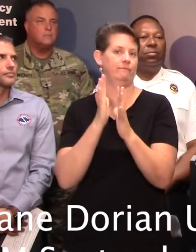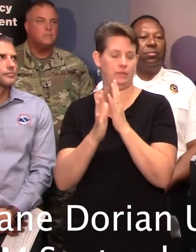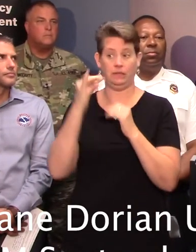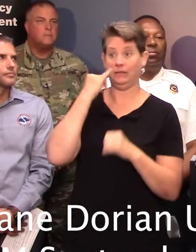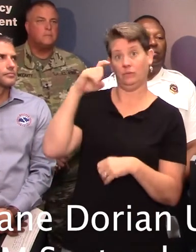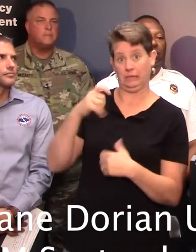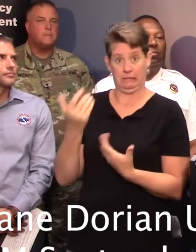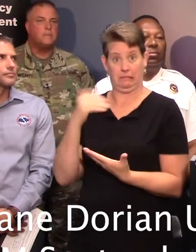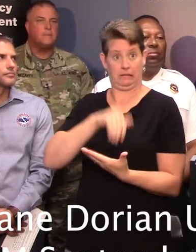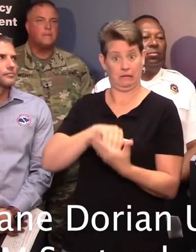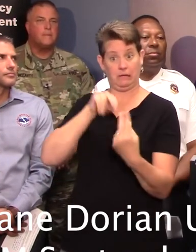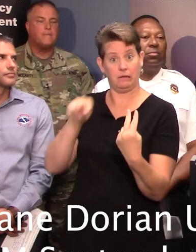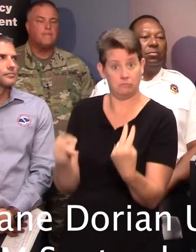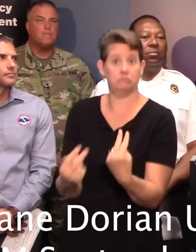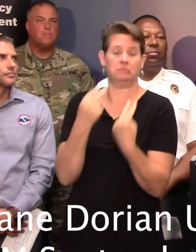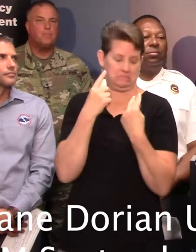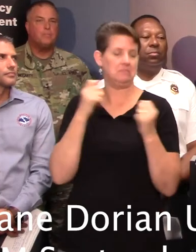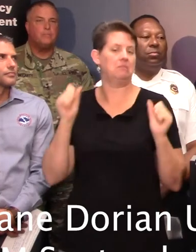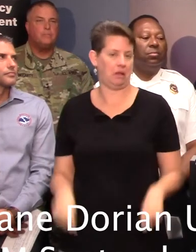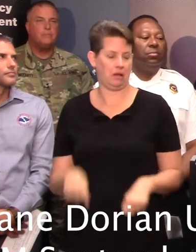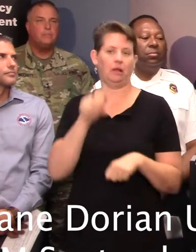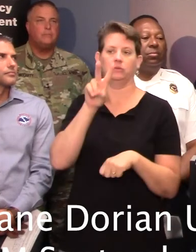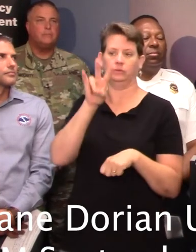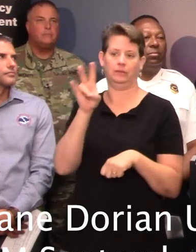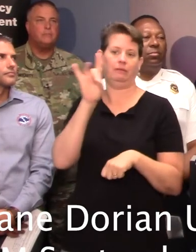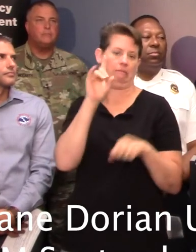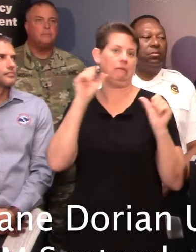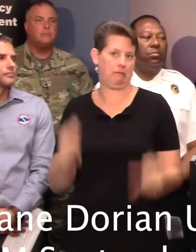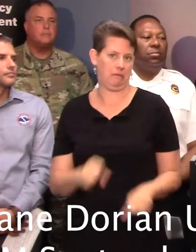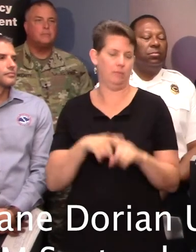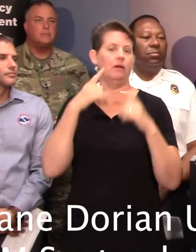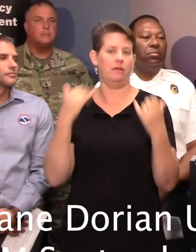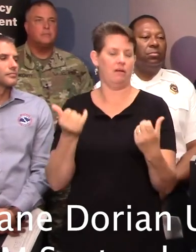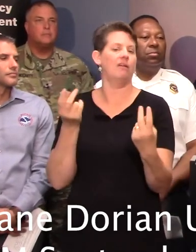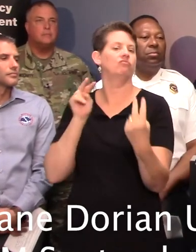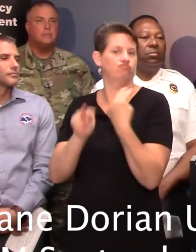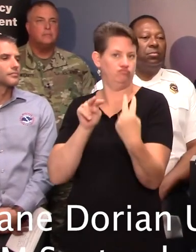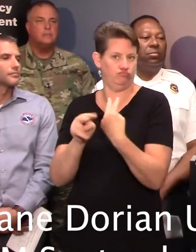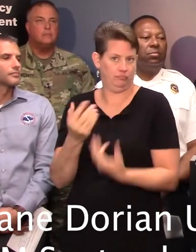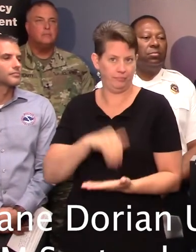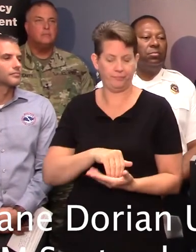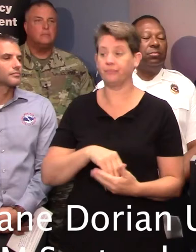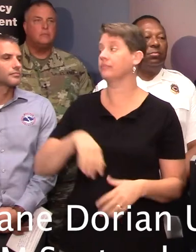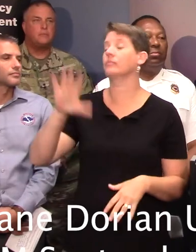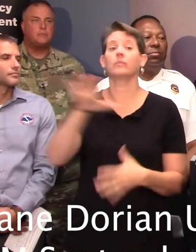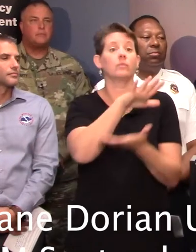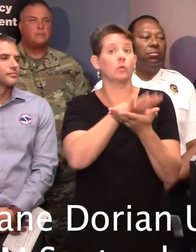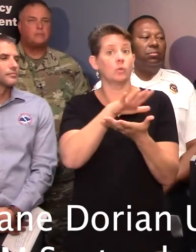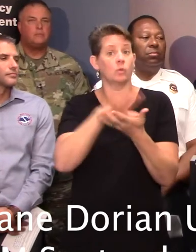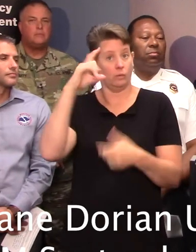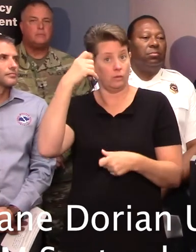need to re-implement the reversal on 278, we can do that very quickly. As for school and government